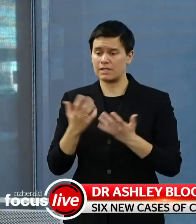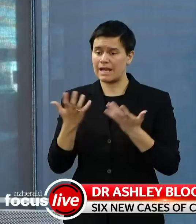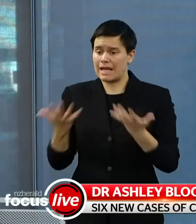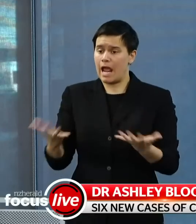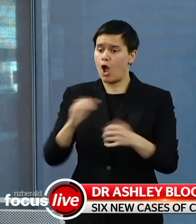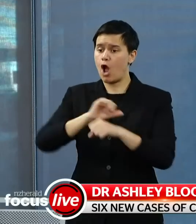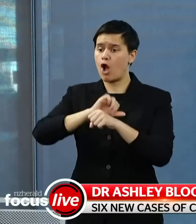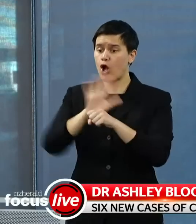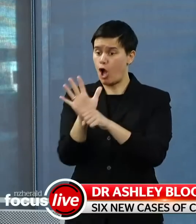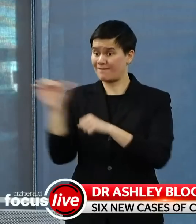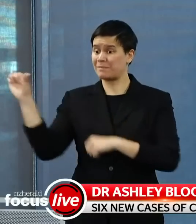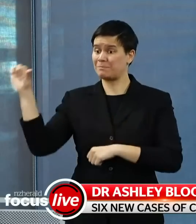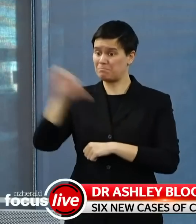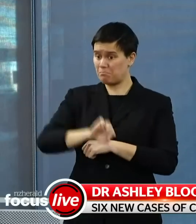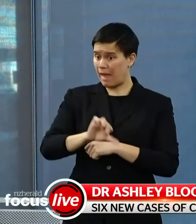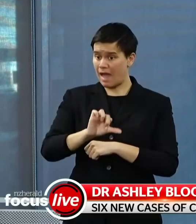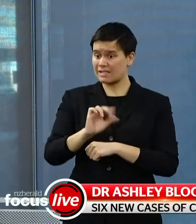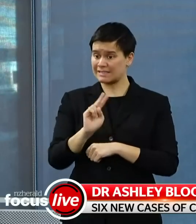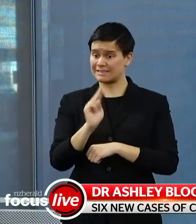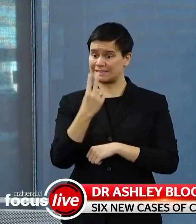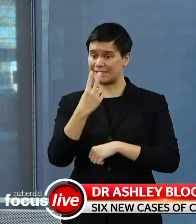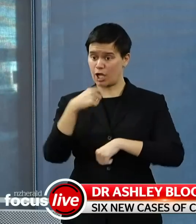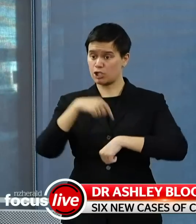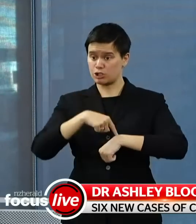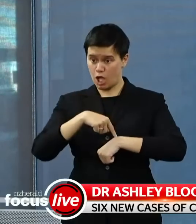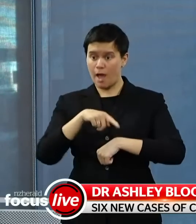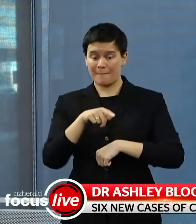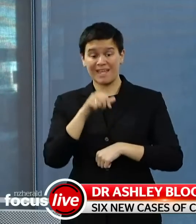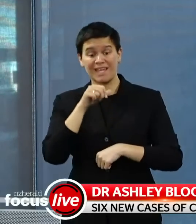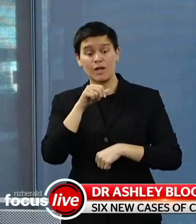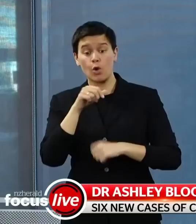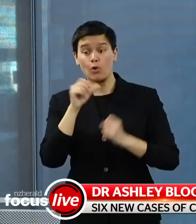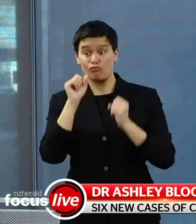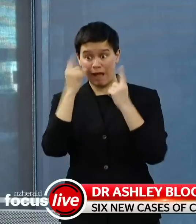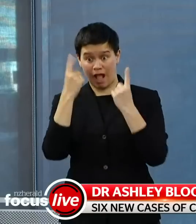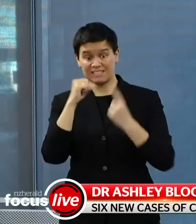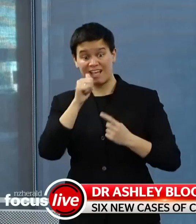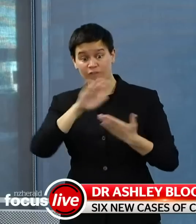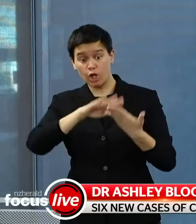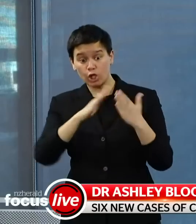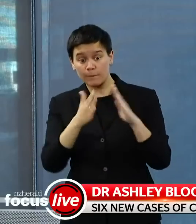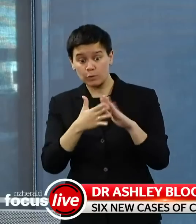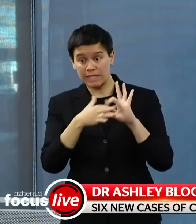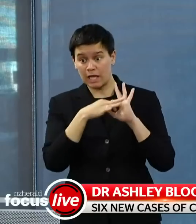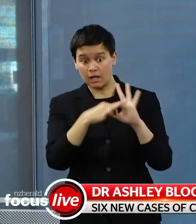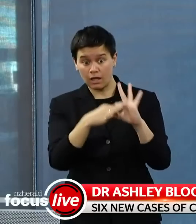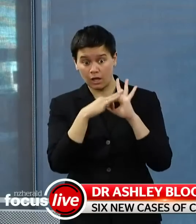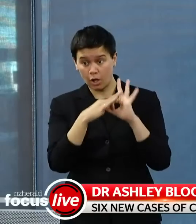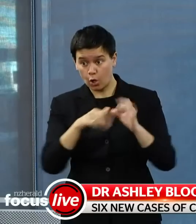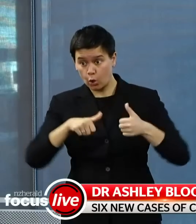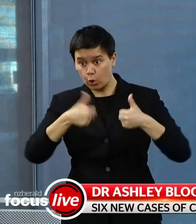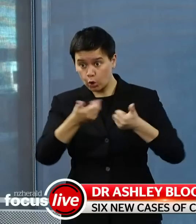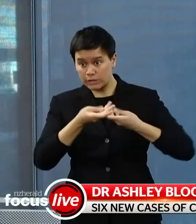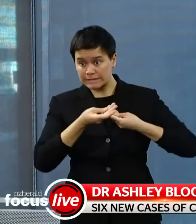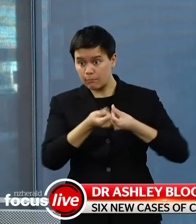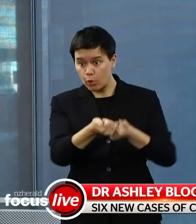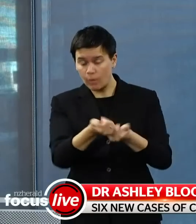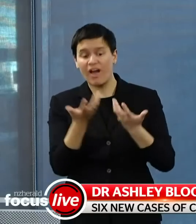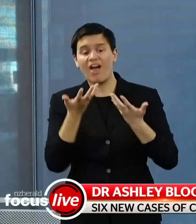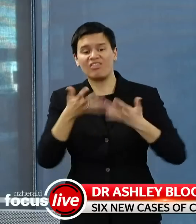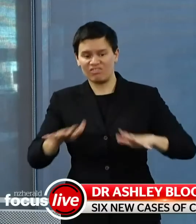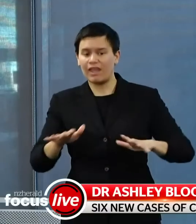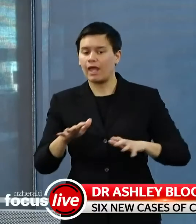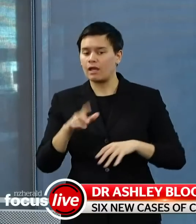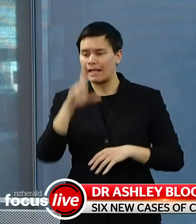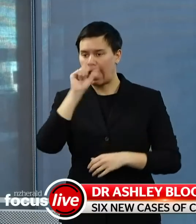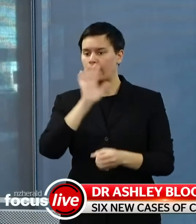you have good engagement with these communities, actually, they come forward and they are very willing to be tested, and we've seen right through that our rates of